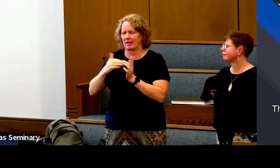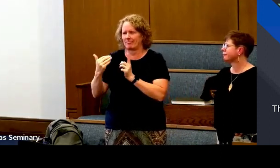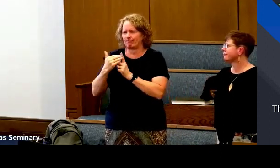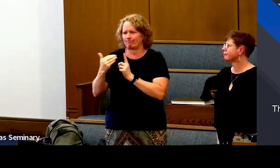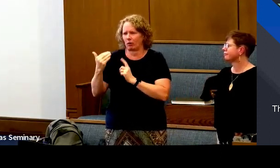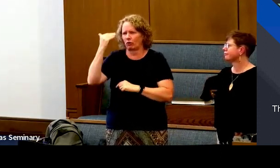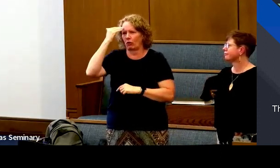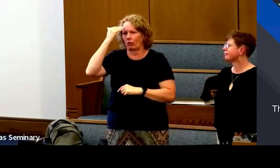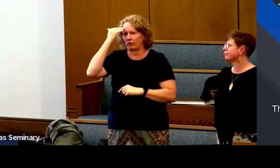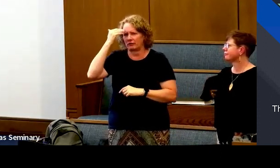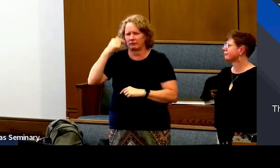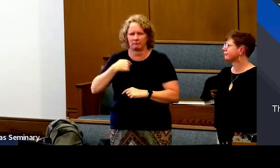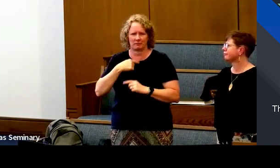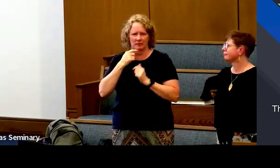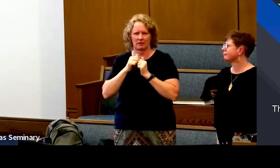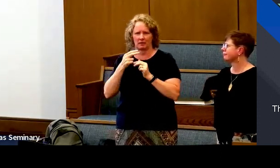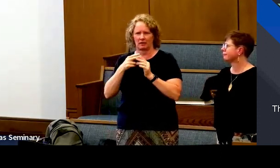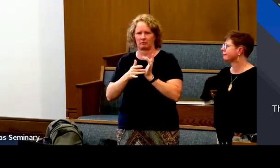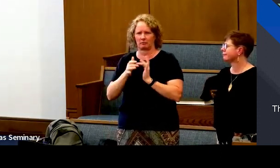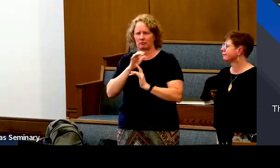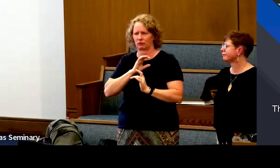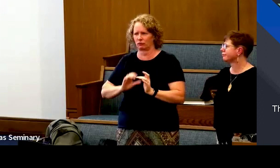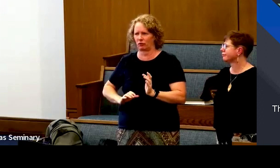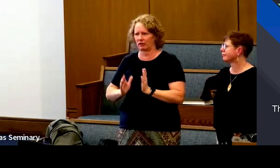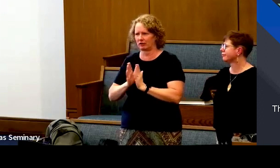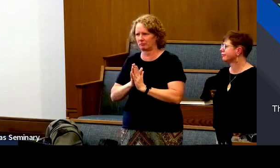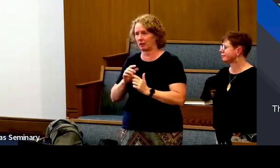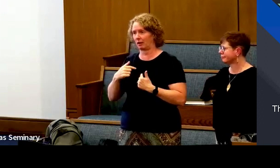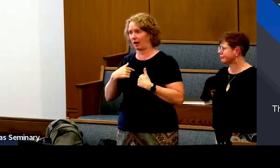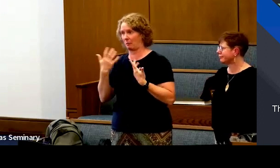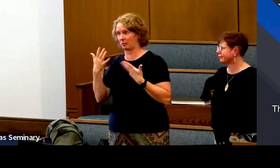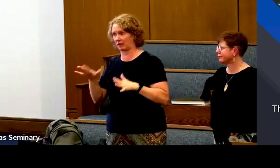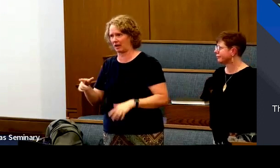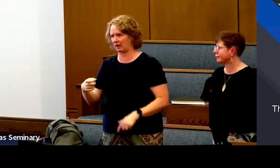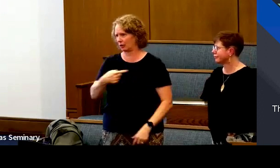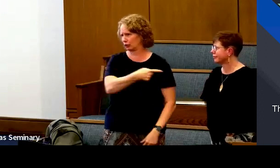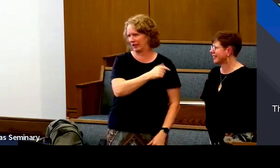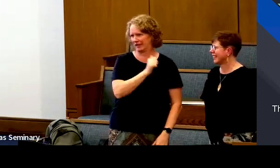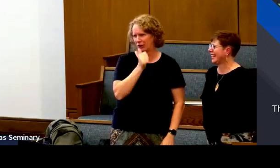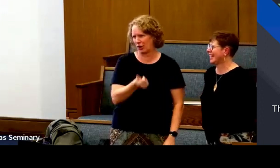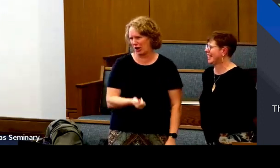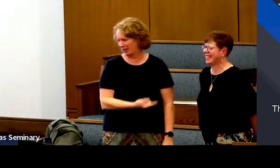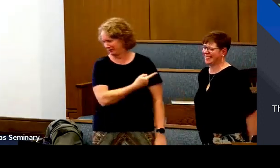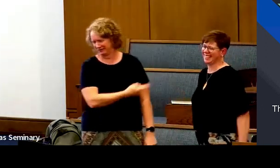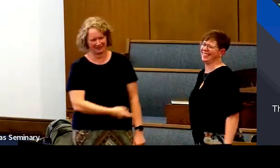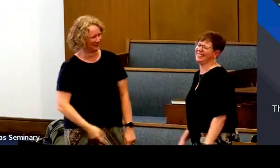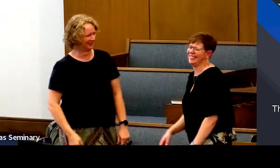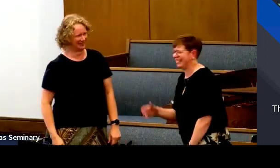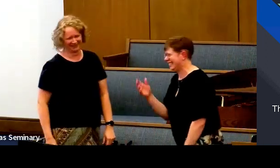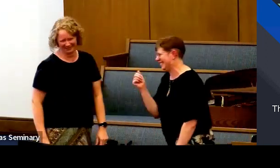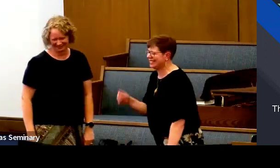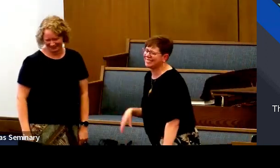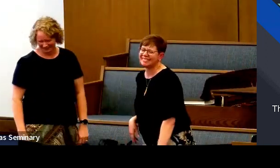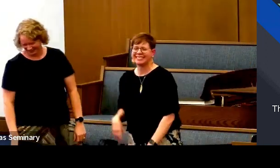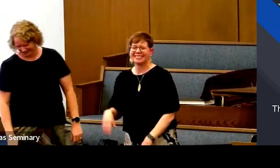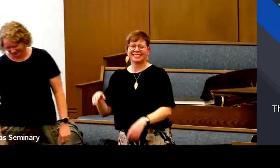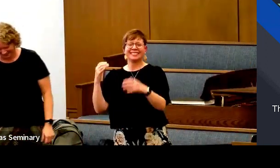And I'm grateful for that reminder. And I say this in the name of Jesus Christ, amen. I'm done, but she is not.